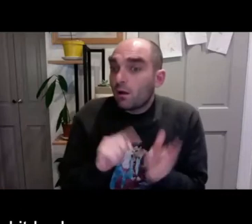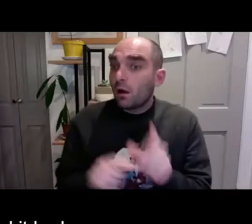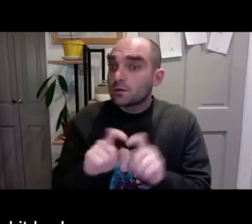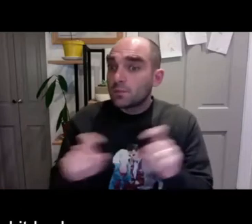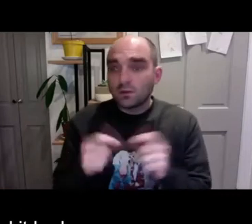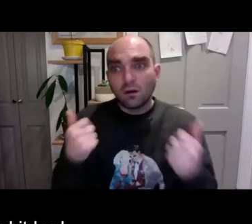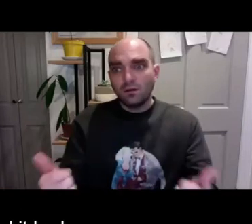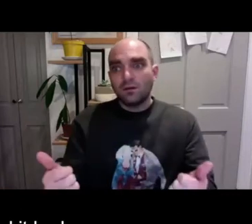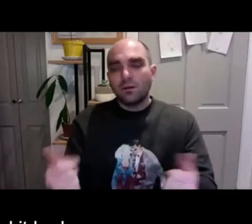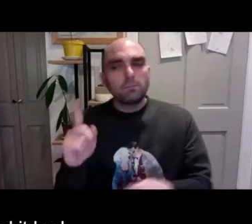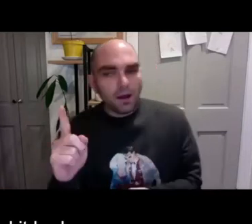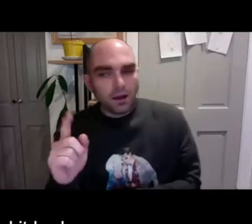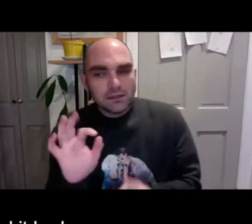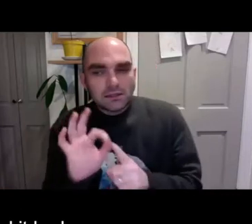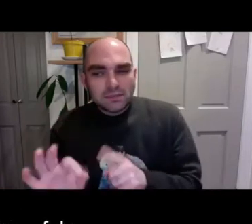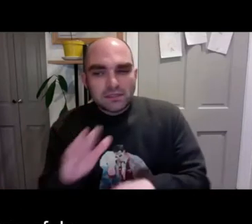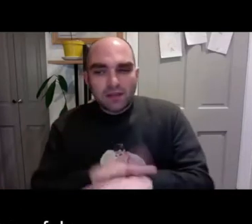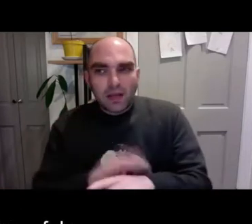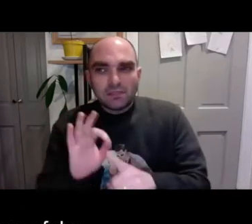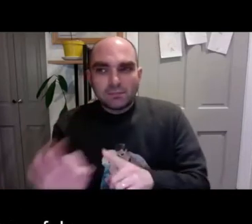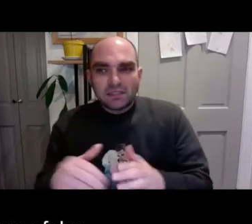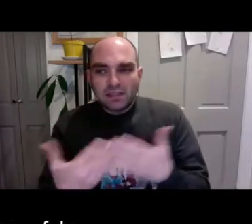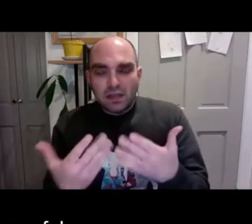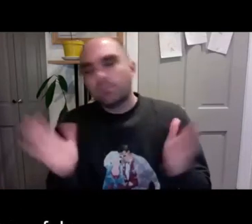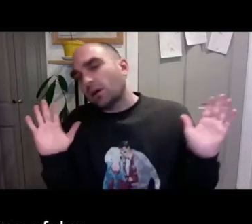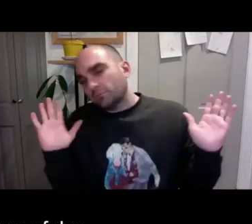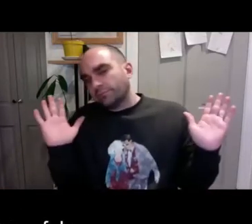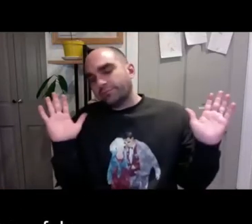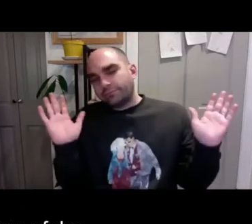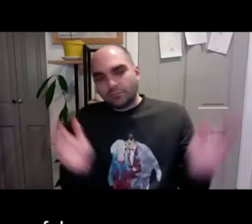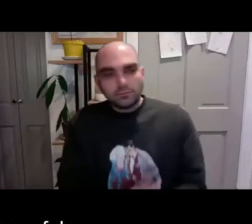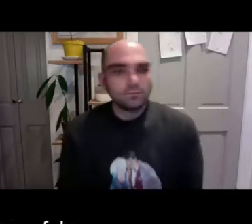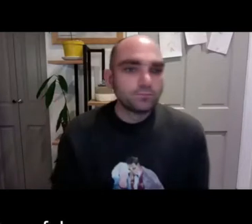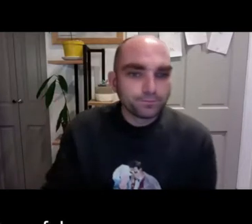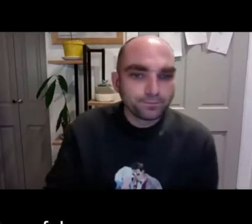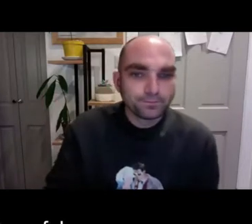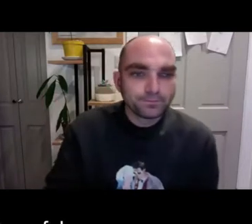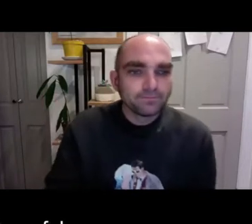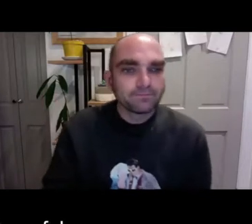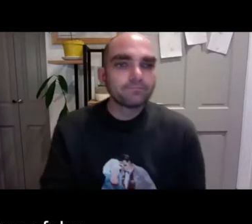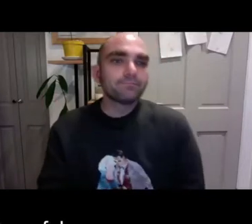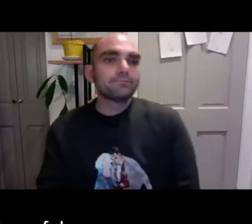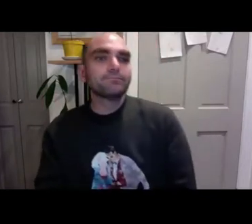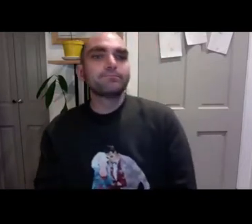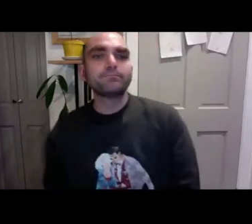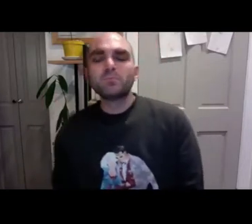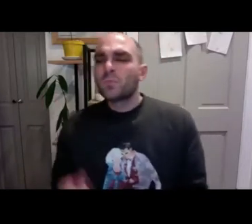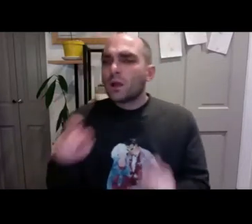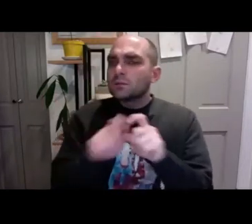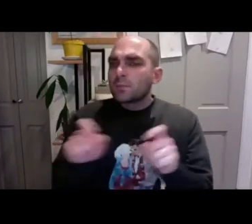And that was a really small film and it had subtitles, which was a relief. But it was a really specific time of day. But, you know, I made my peace with it.